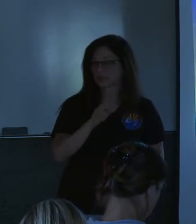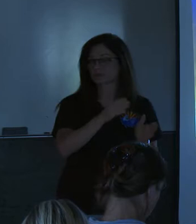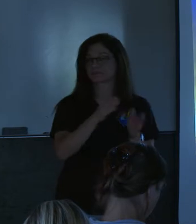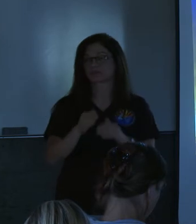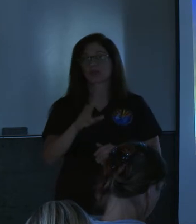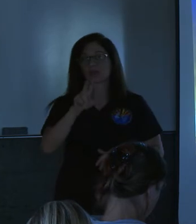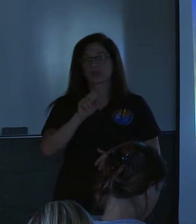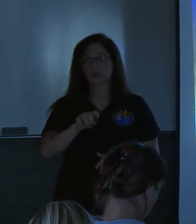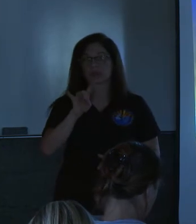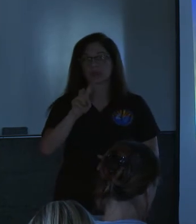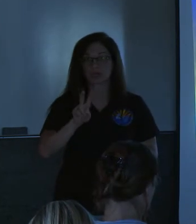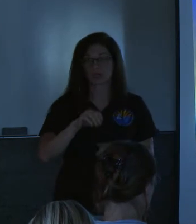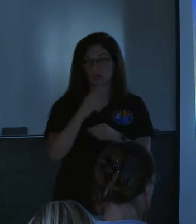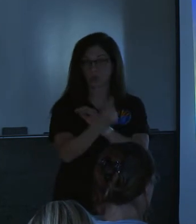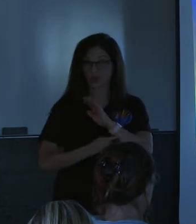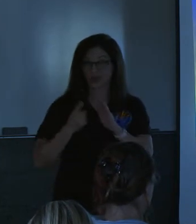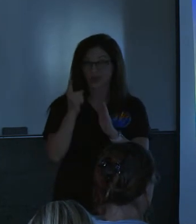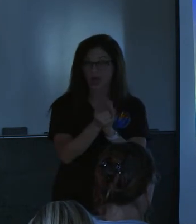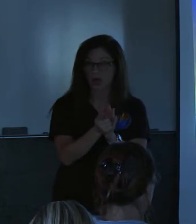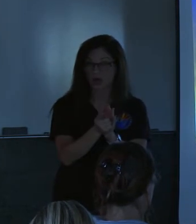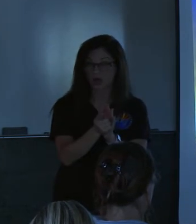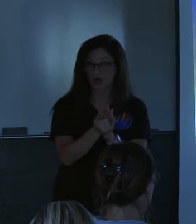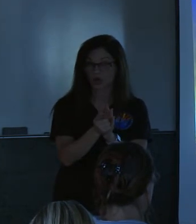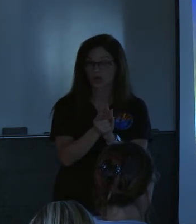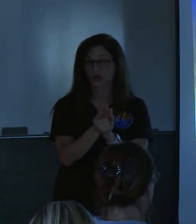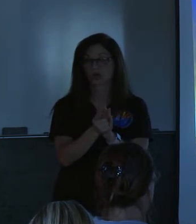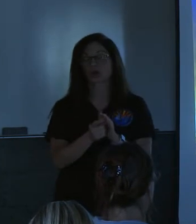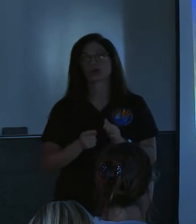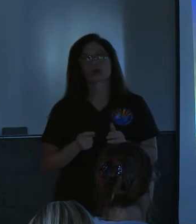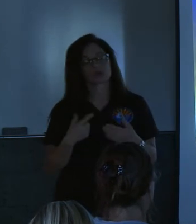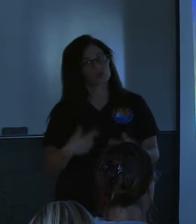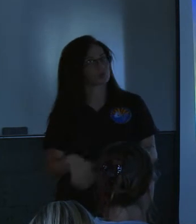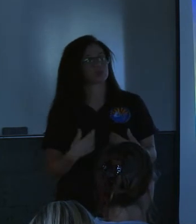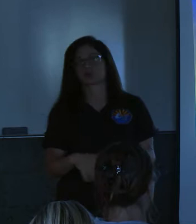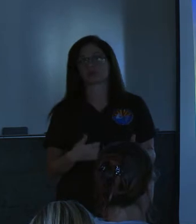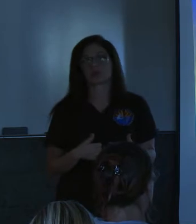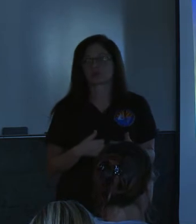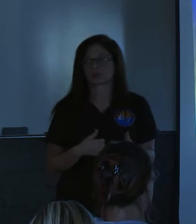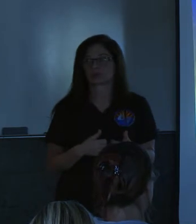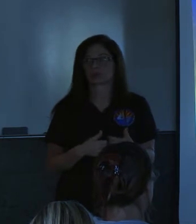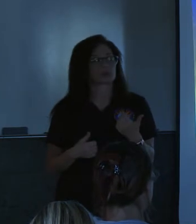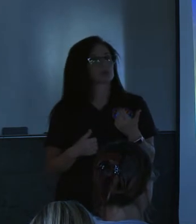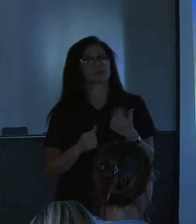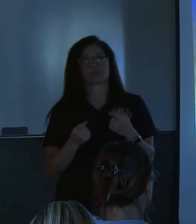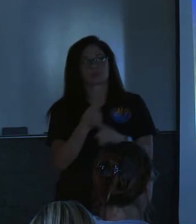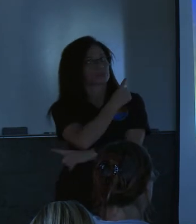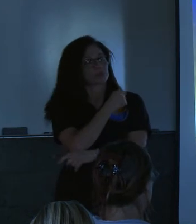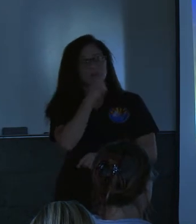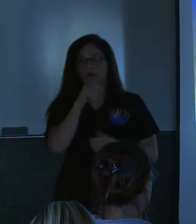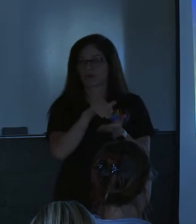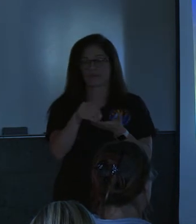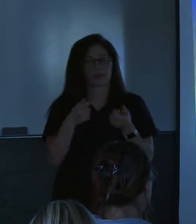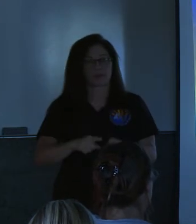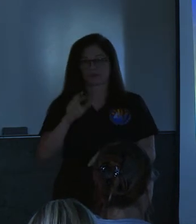.82 in one hour which is a highly unusual very unusual but you